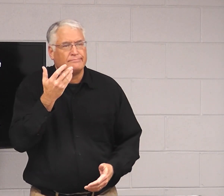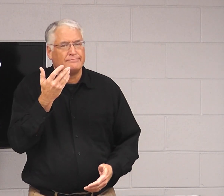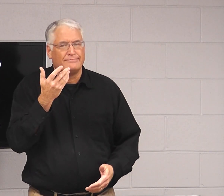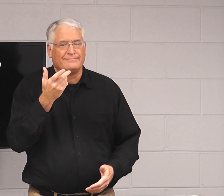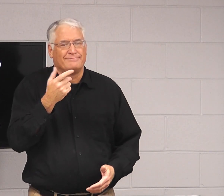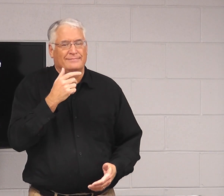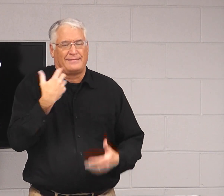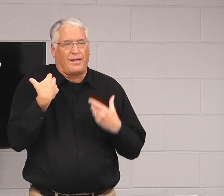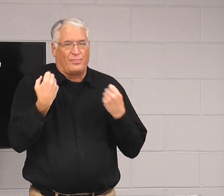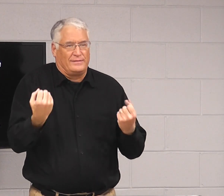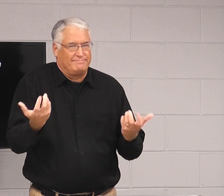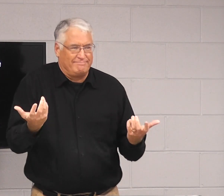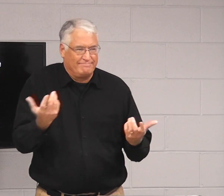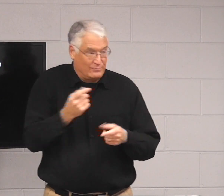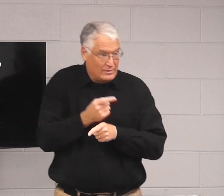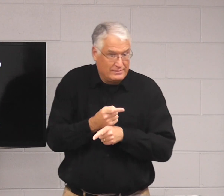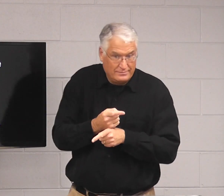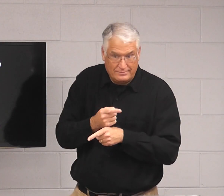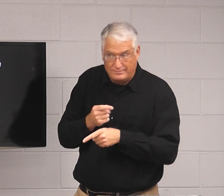bite into that, it's not healthy, right?